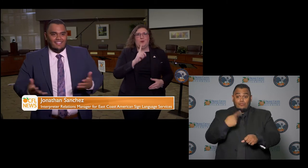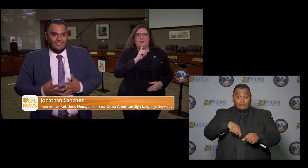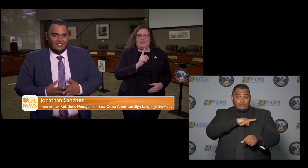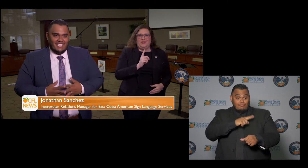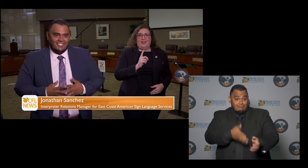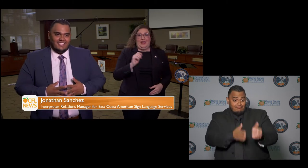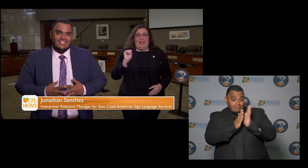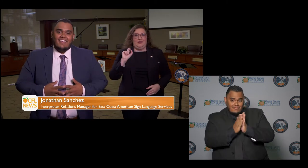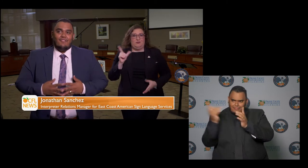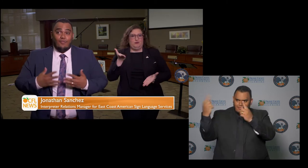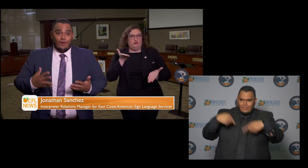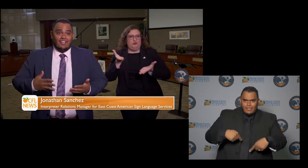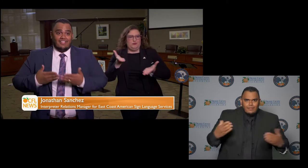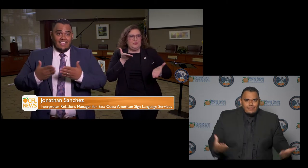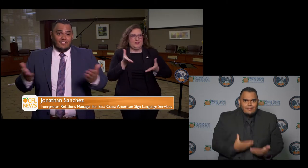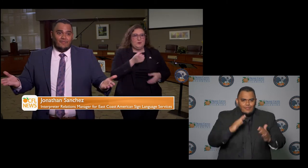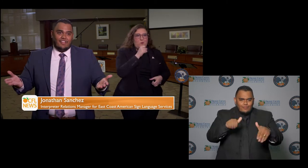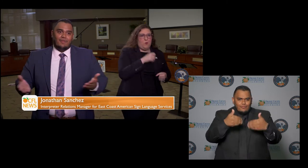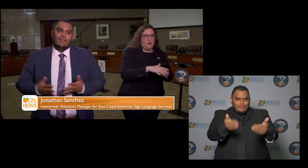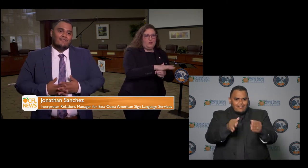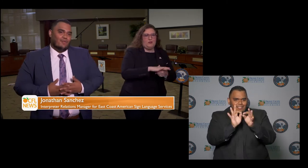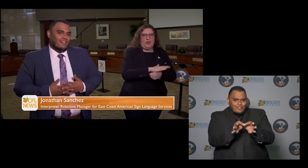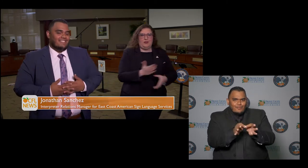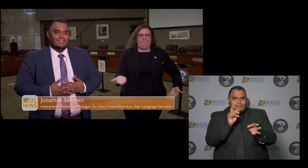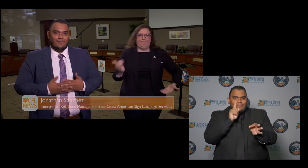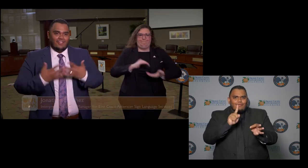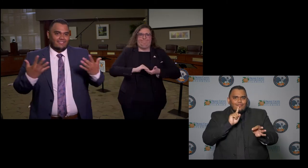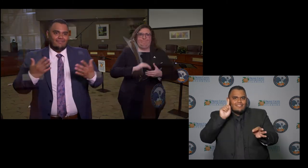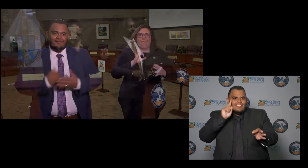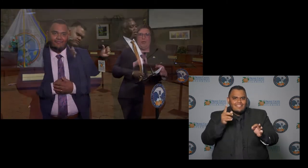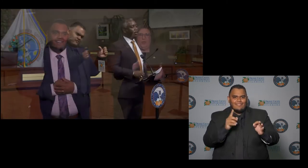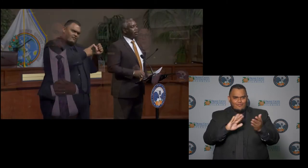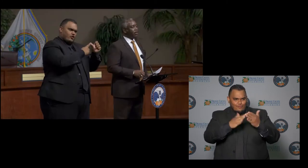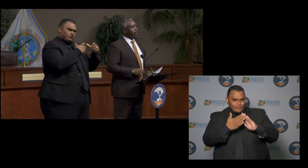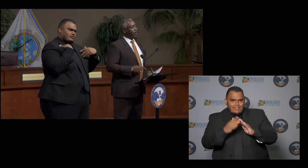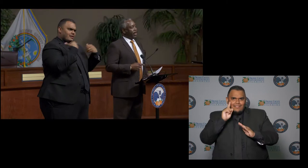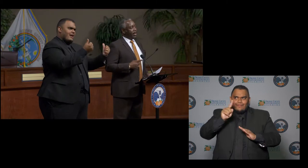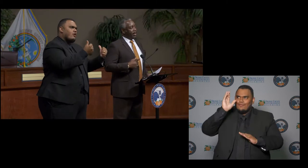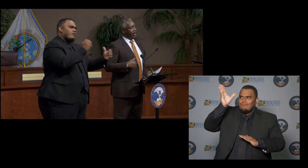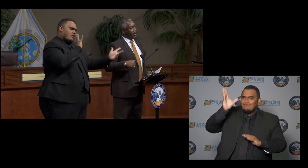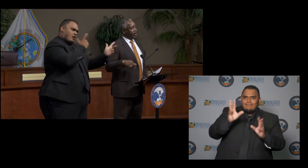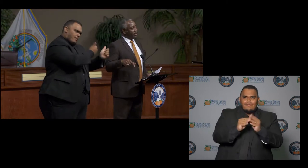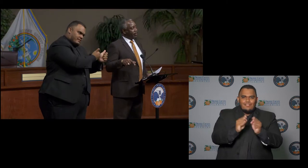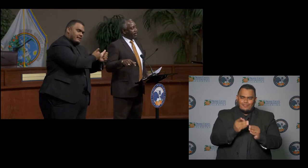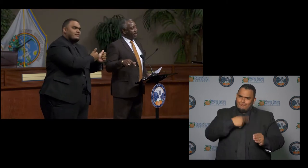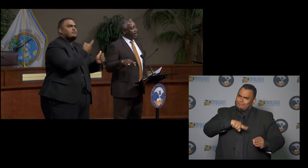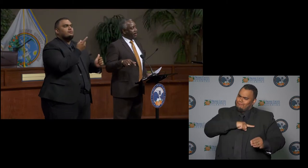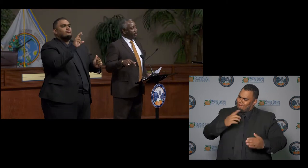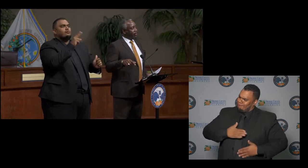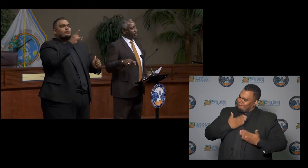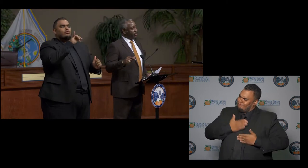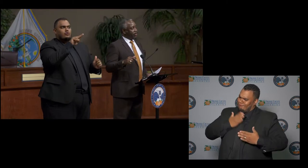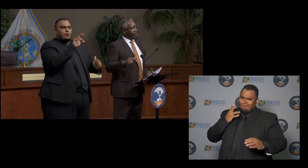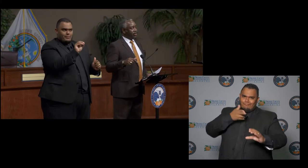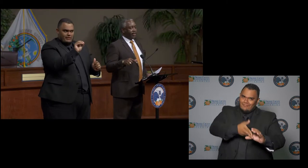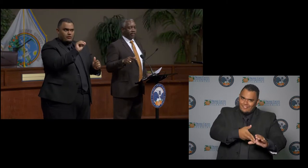interpretations for the deaf community we of course were right on par and we were happy to do it. There's two